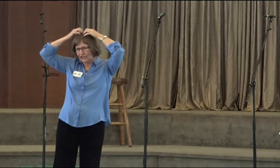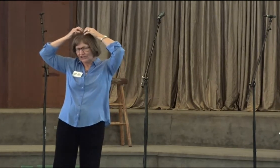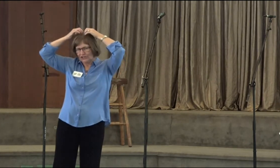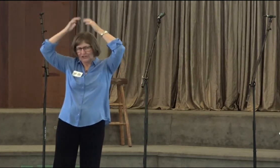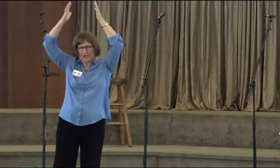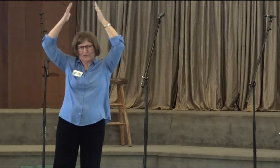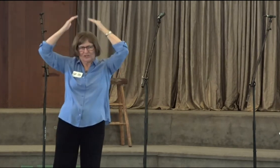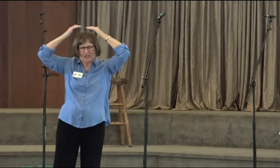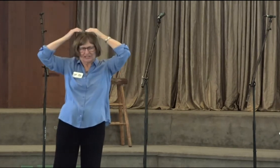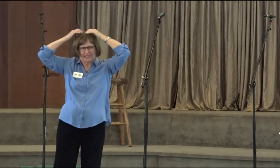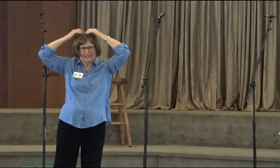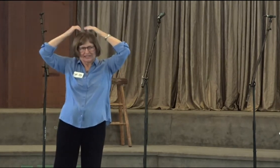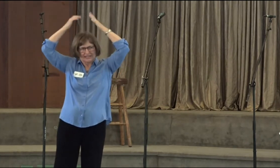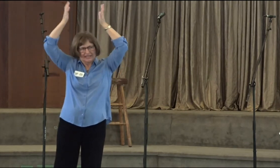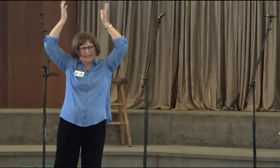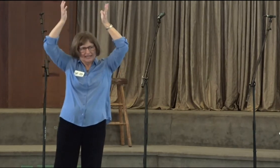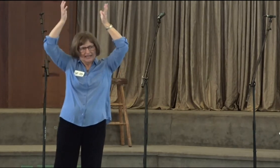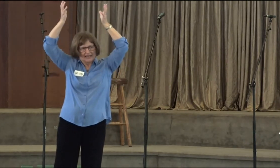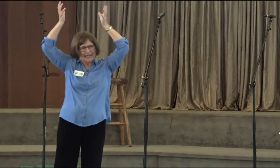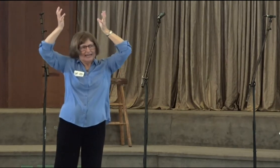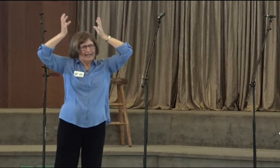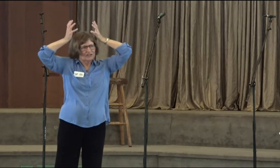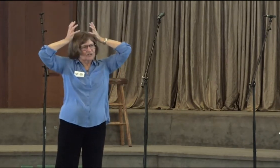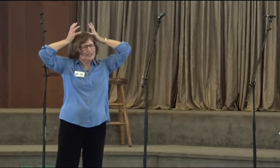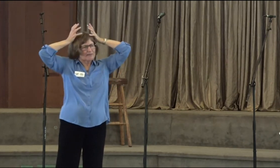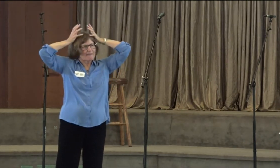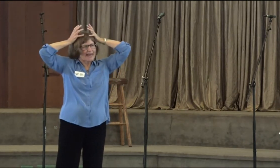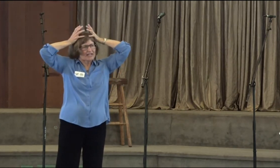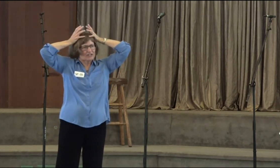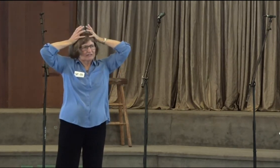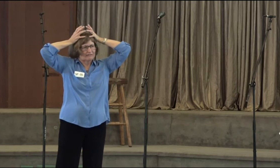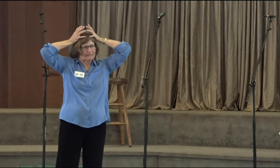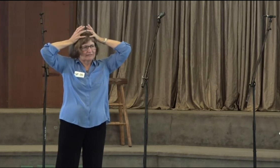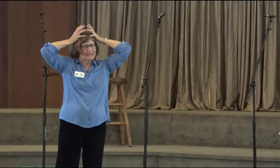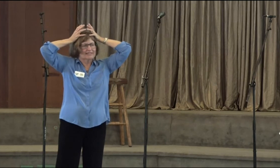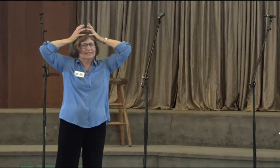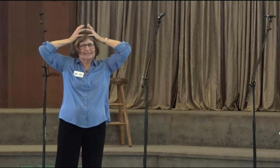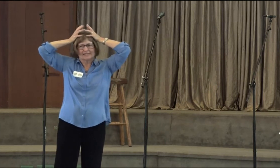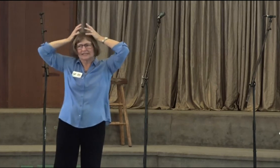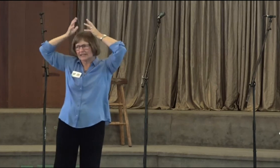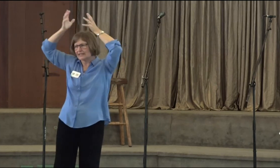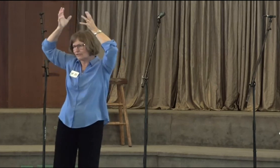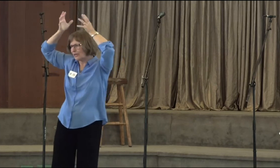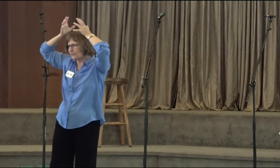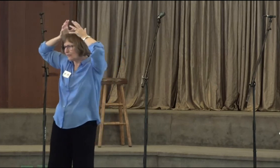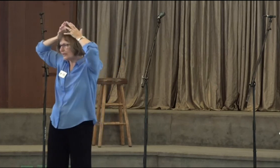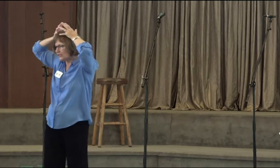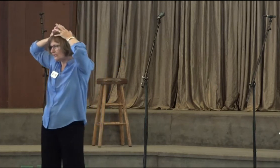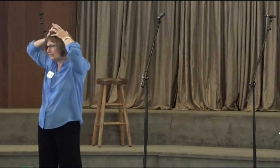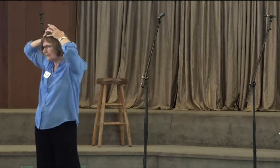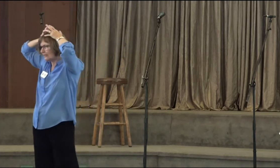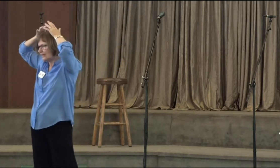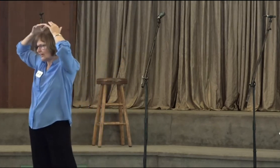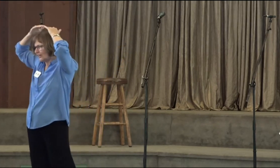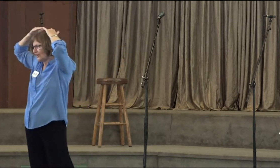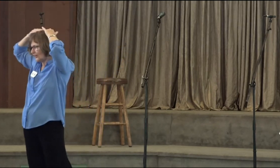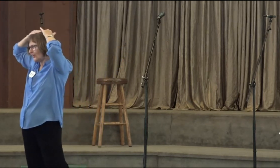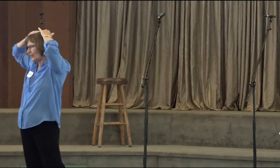is your intuition. And to just imagine. This is the light of transformation.